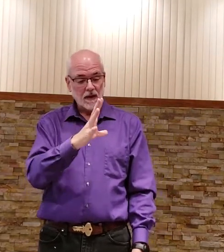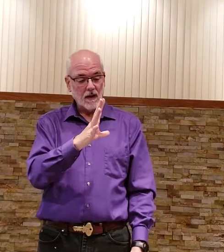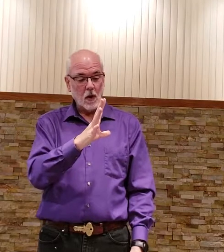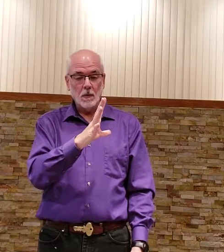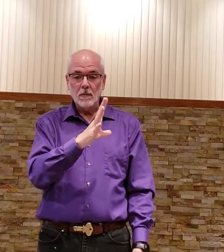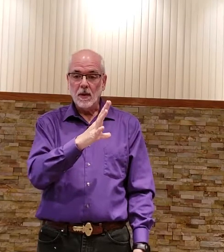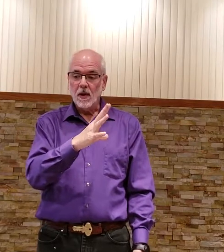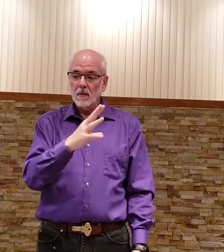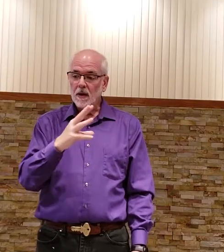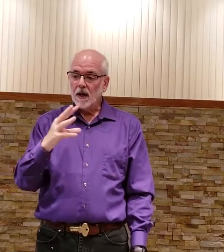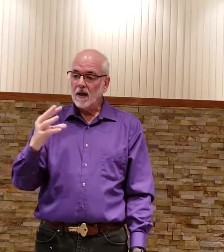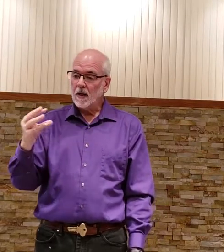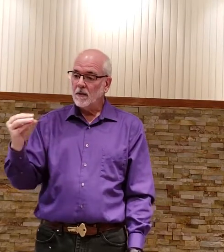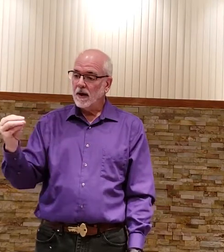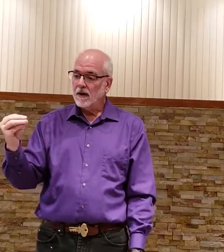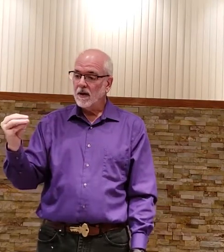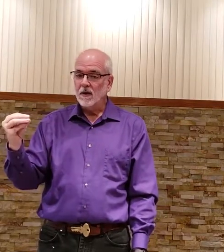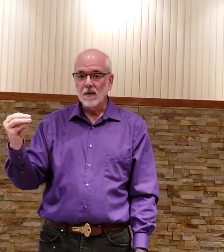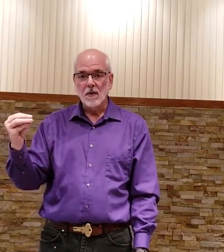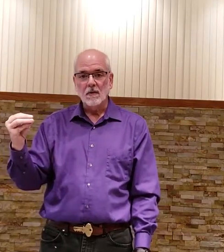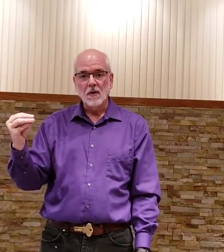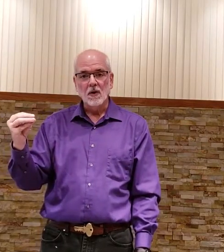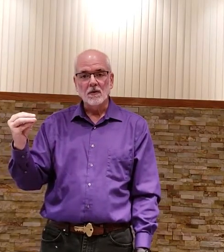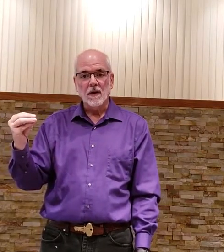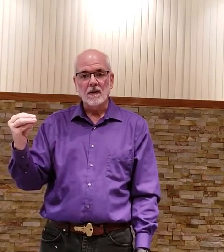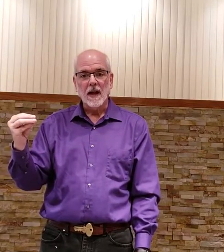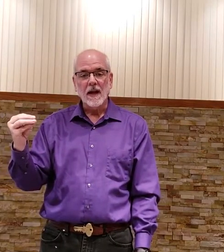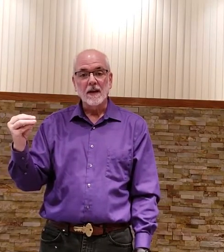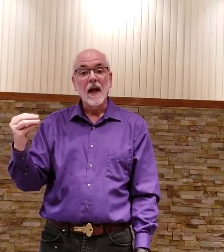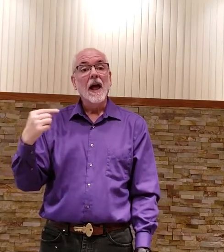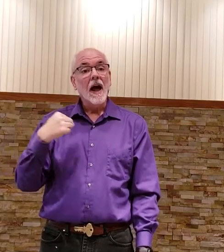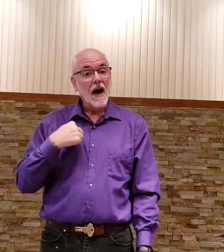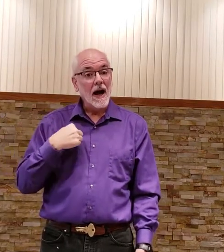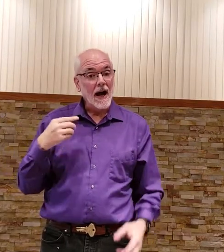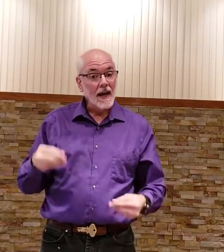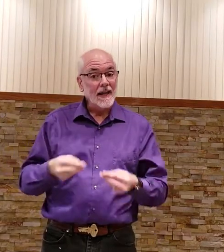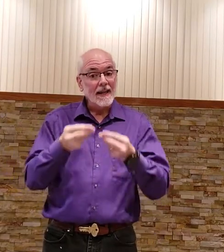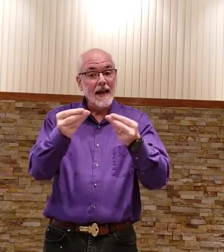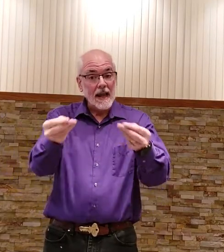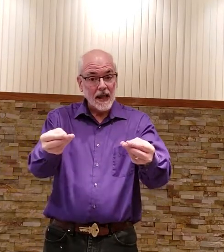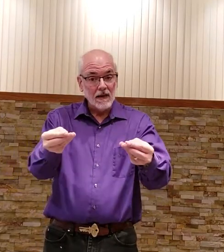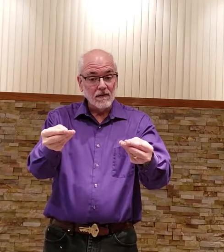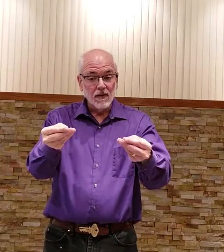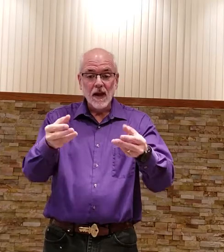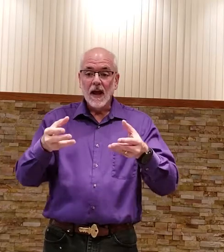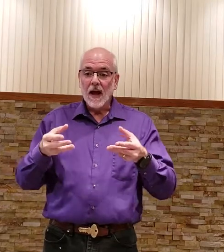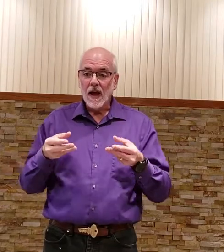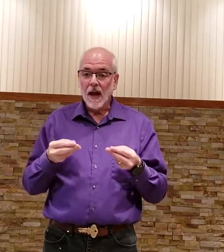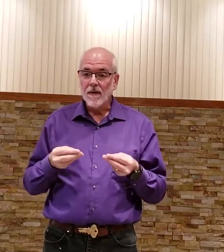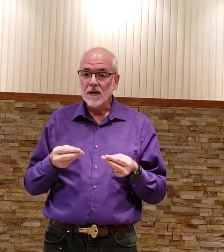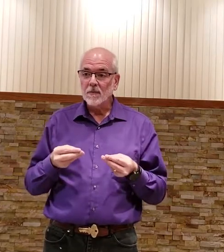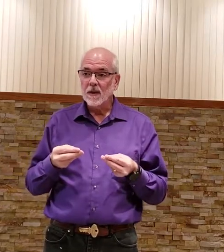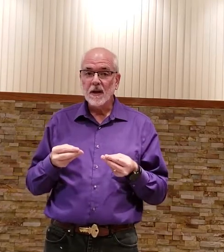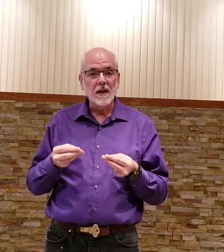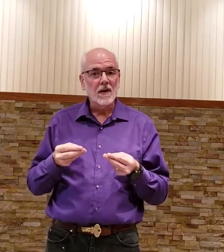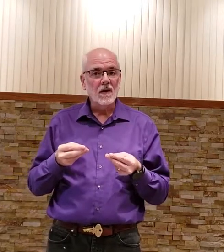open palm kind of coming out here to a closed finger and i gave i have something here